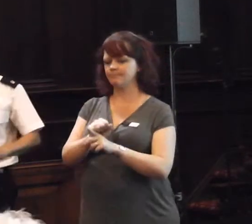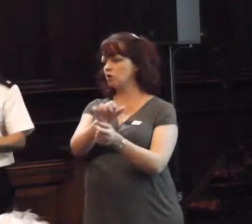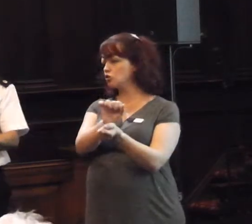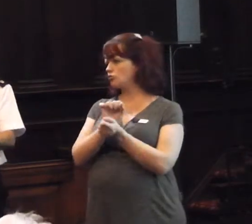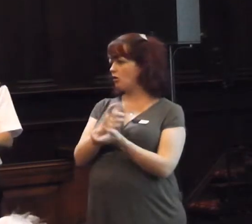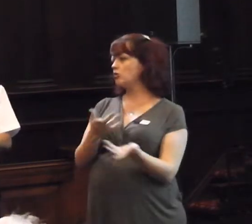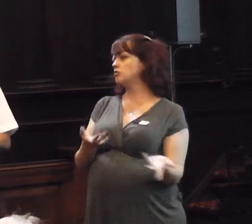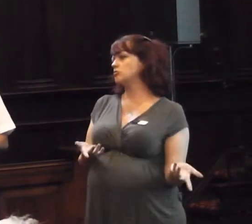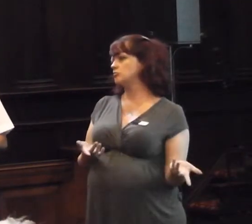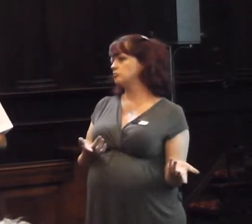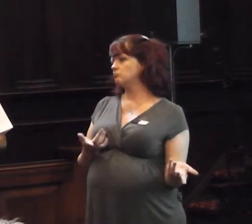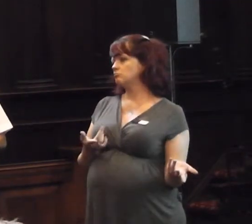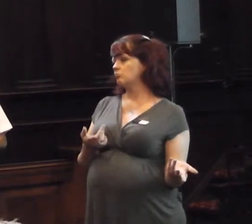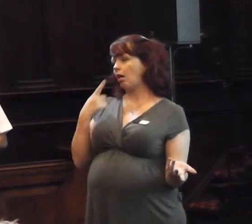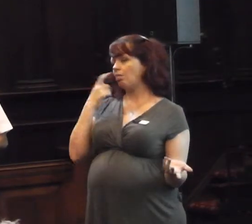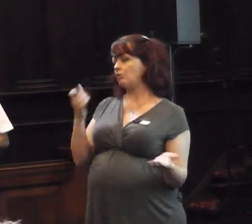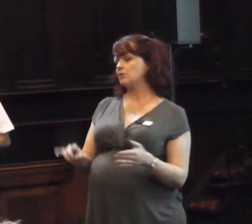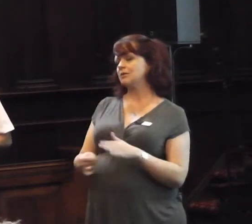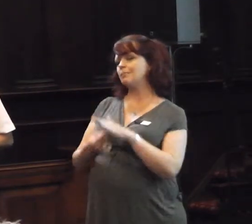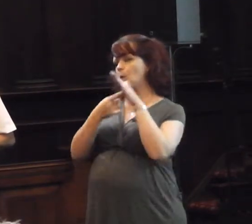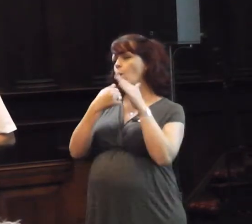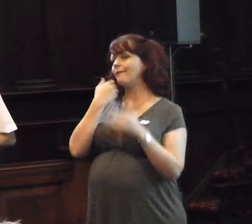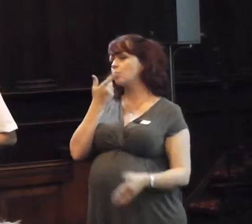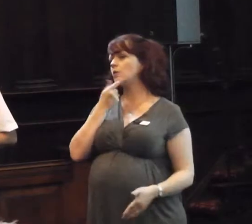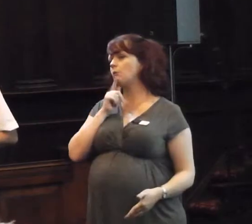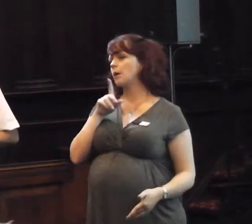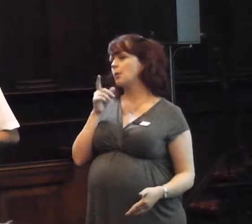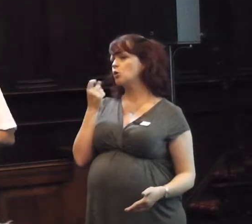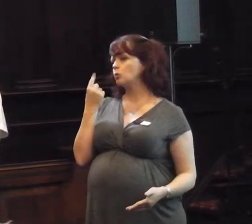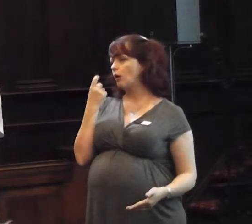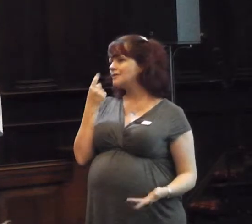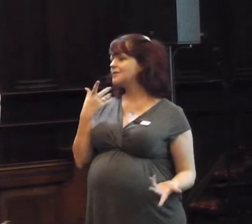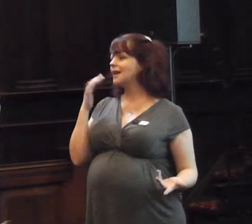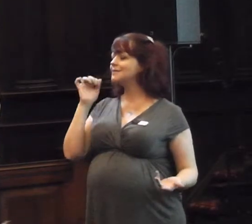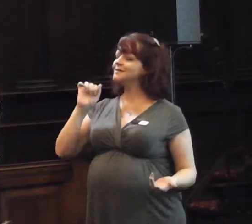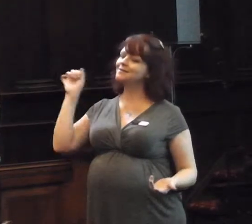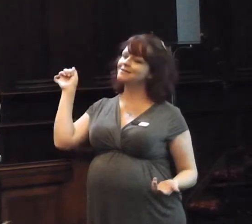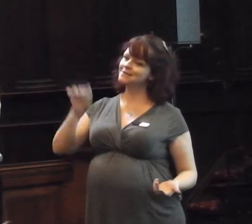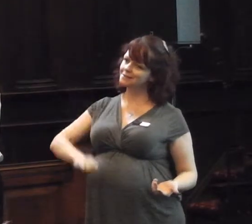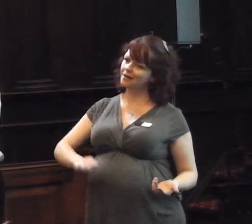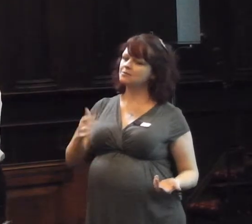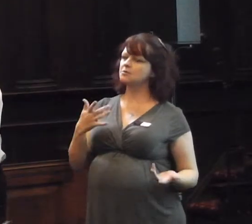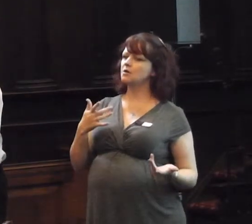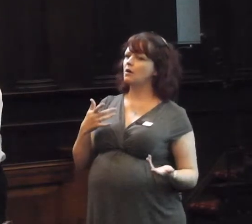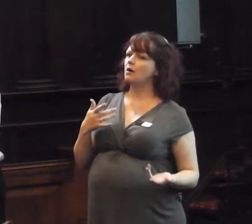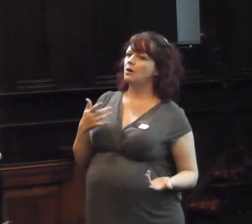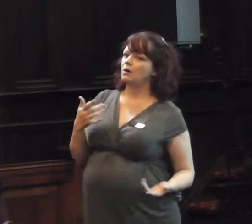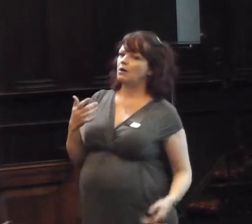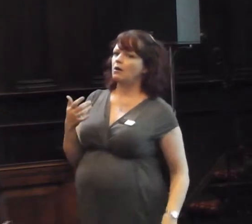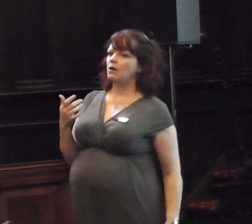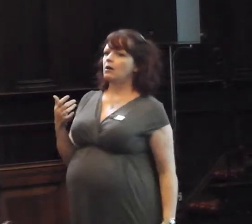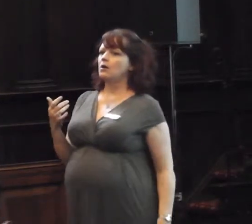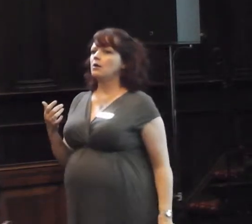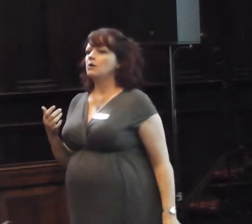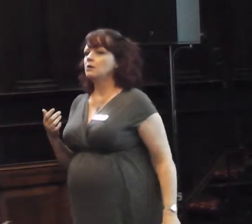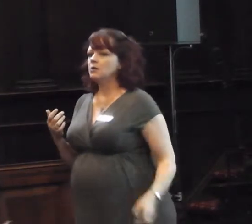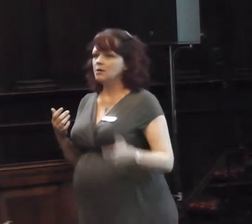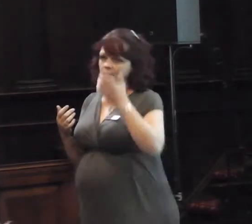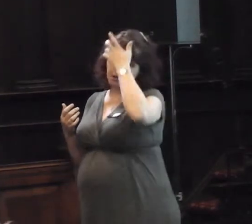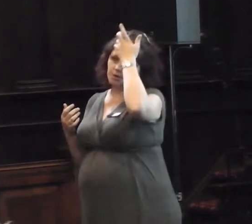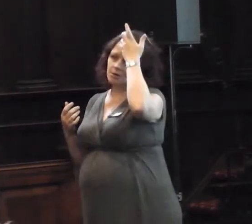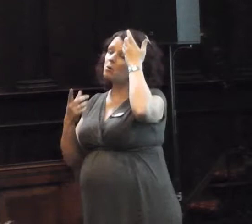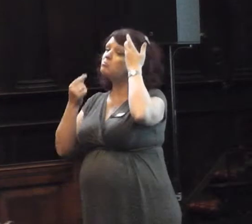And I think that is, quite significant for young people. Yes, they may, get a